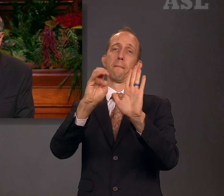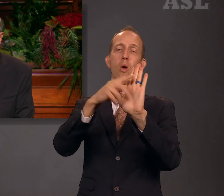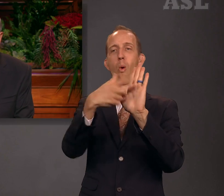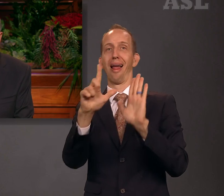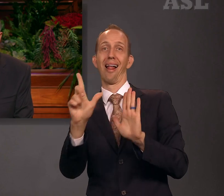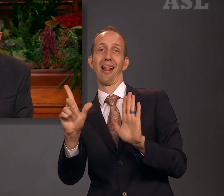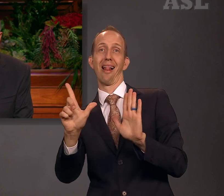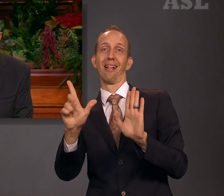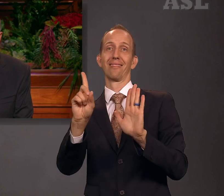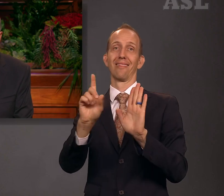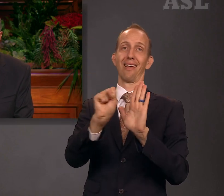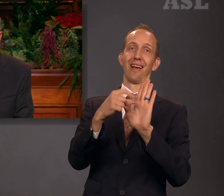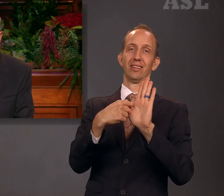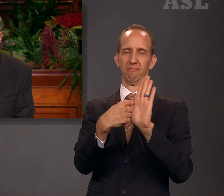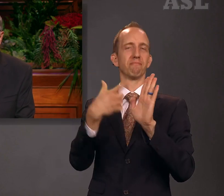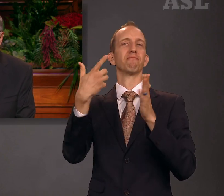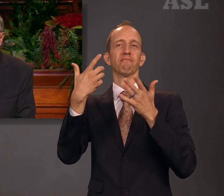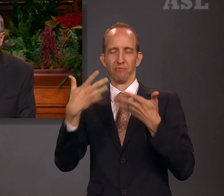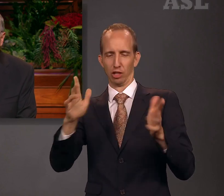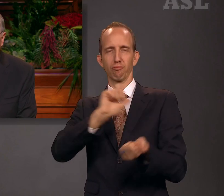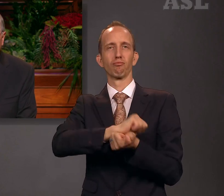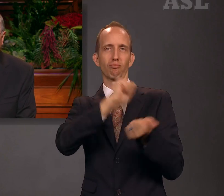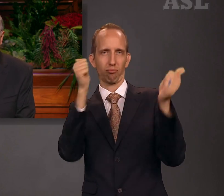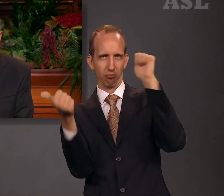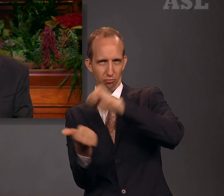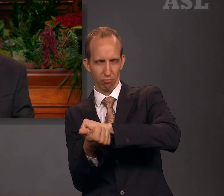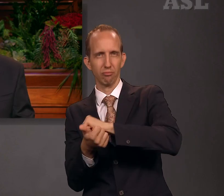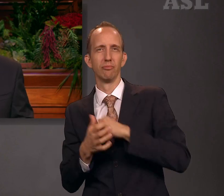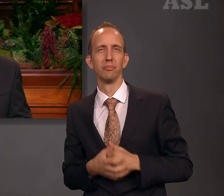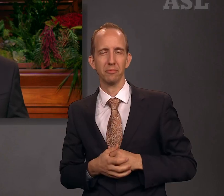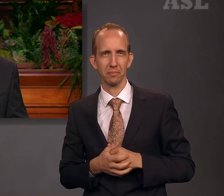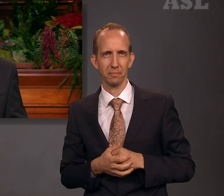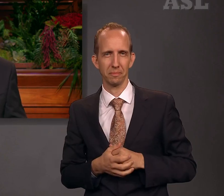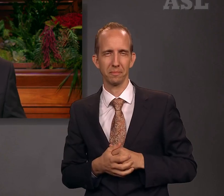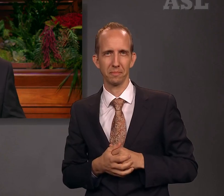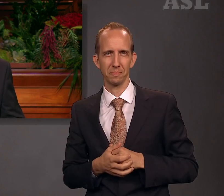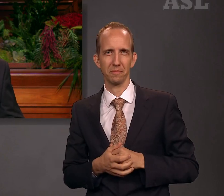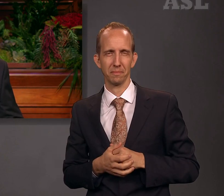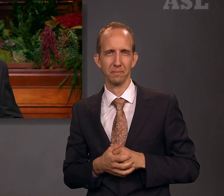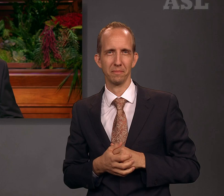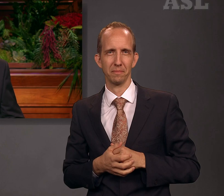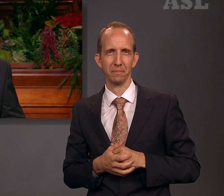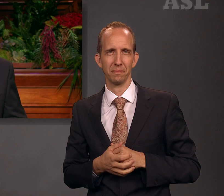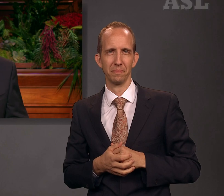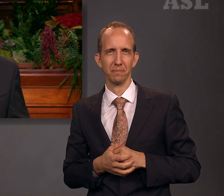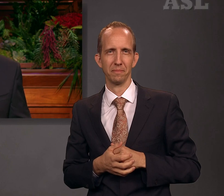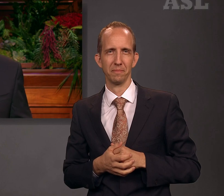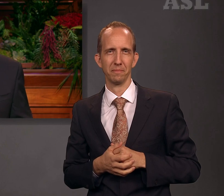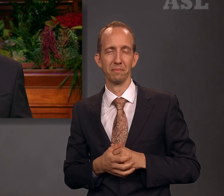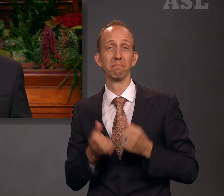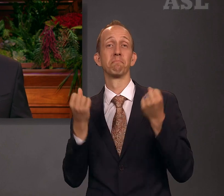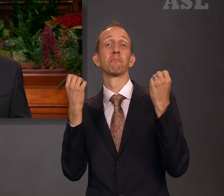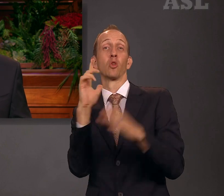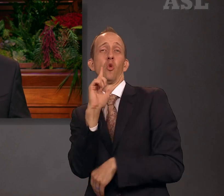LDS attached to them have been renamed. Faithful Latter-day Saints